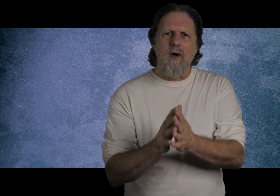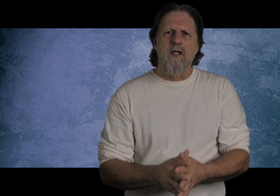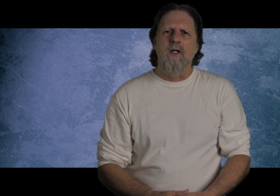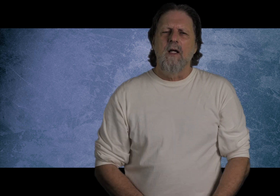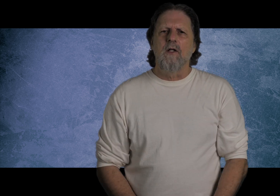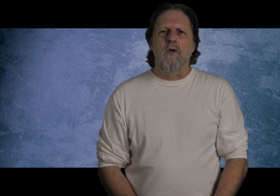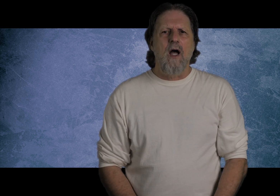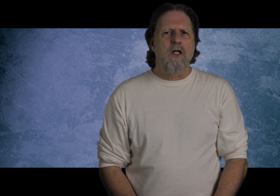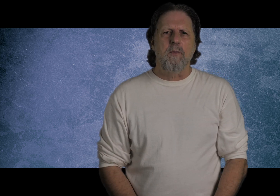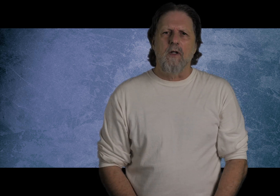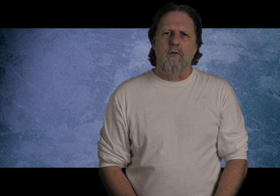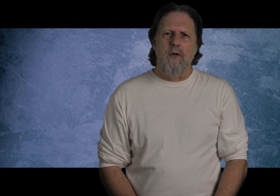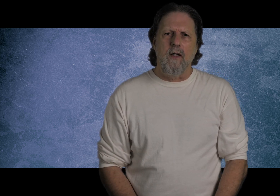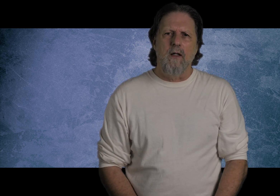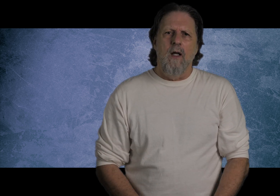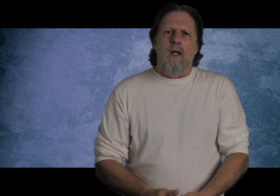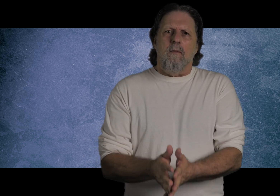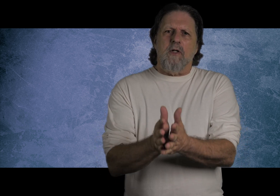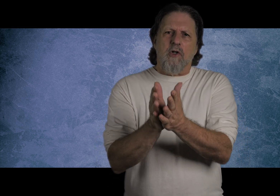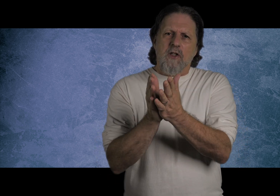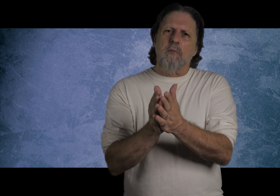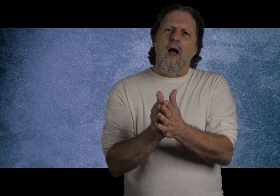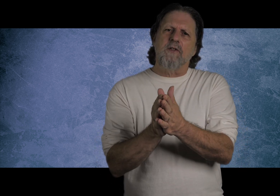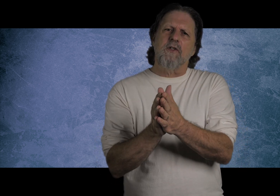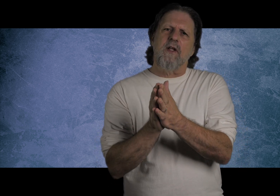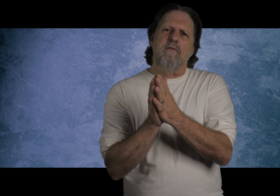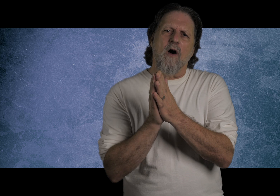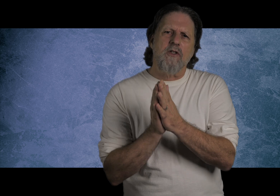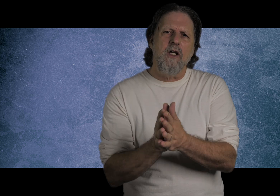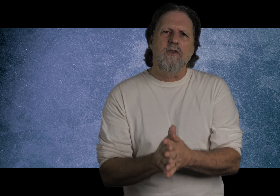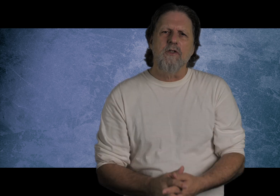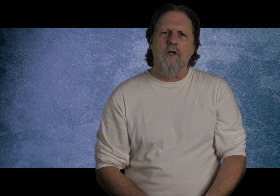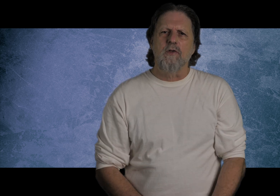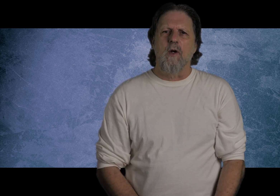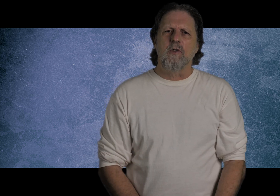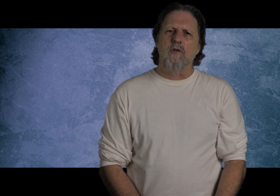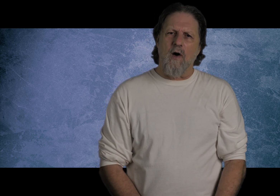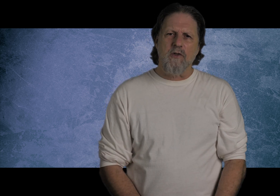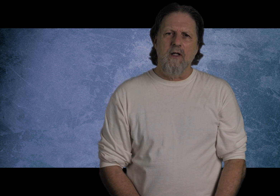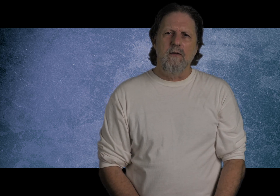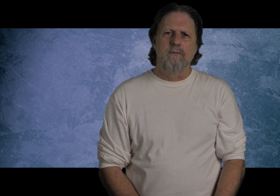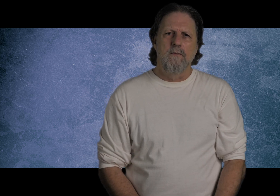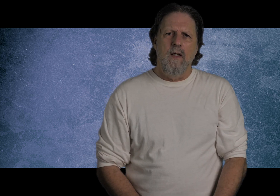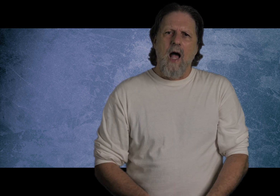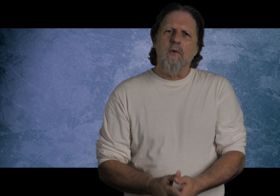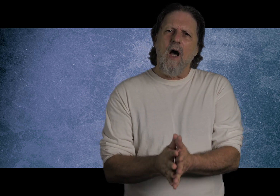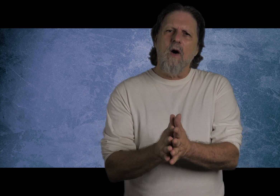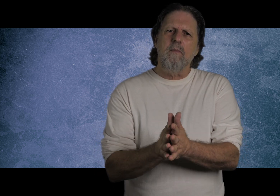grace into a gospel of greed. But should it surprise us that false teachers use Scriptures falsely? I would not want to